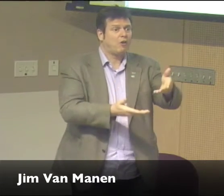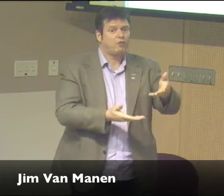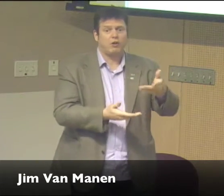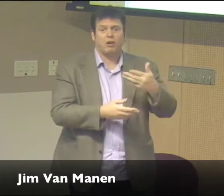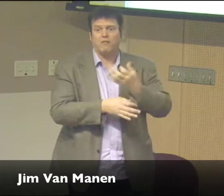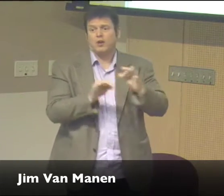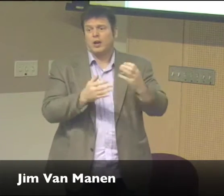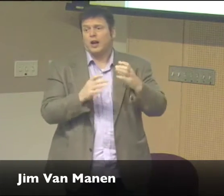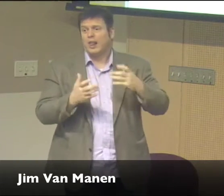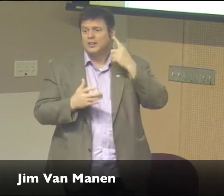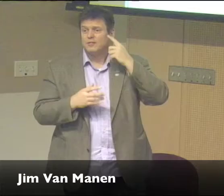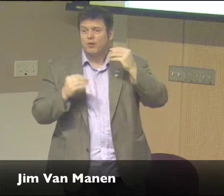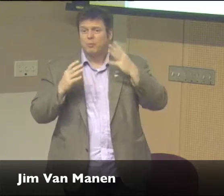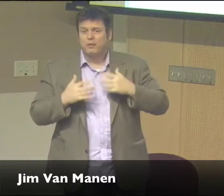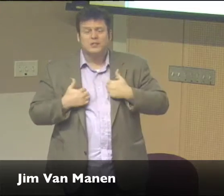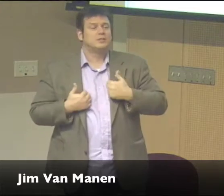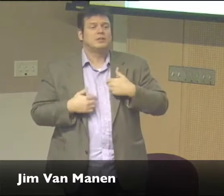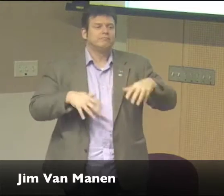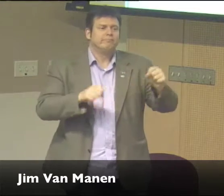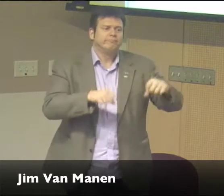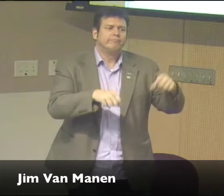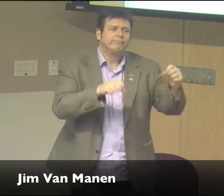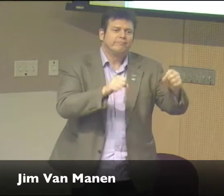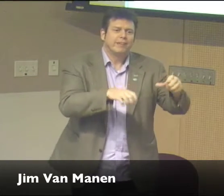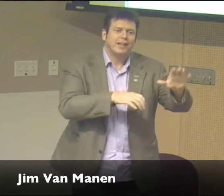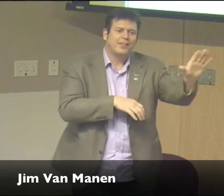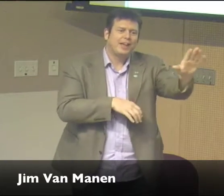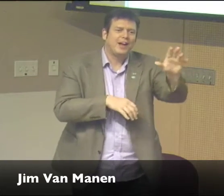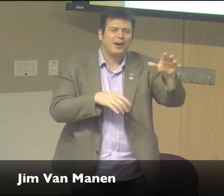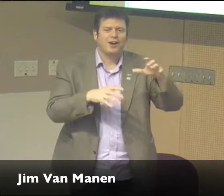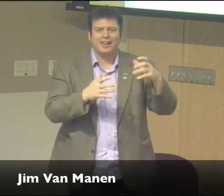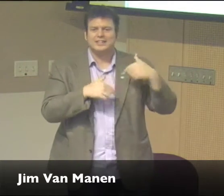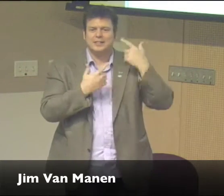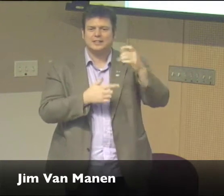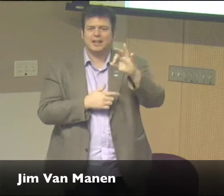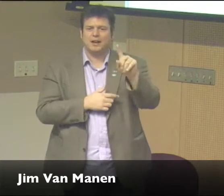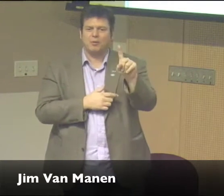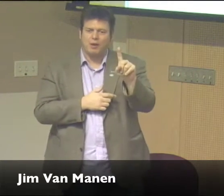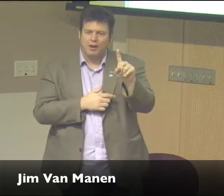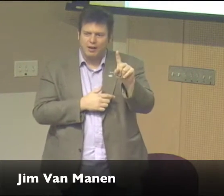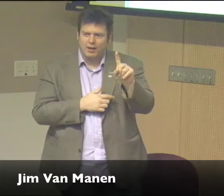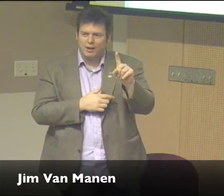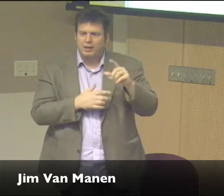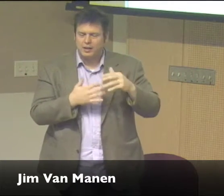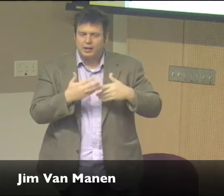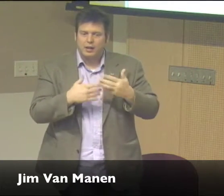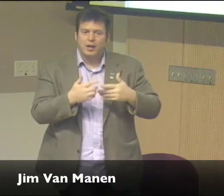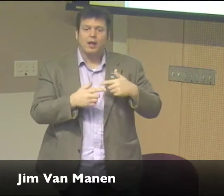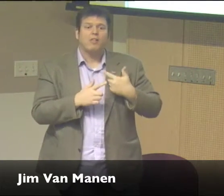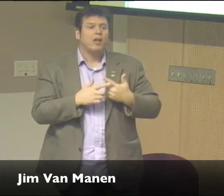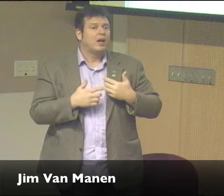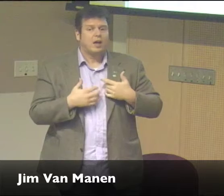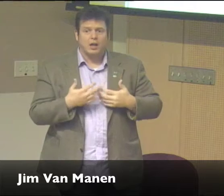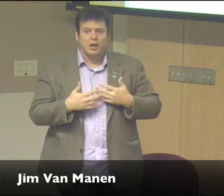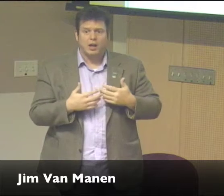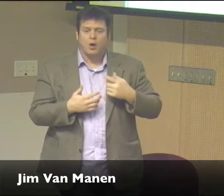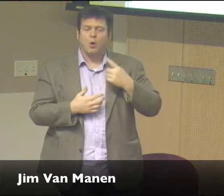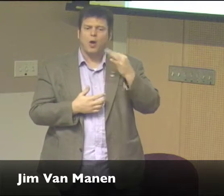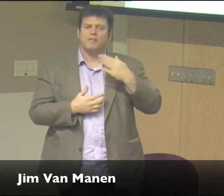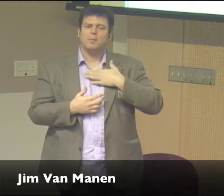if a college offers free courses in different kinds of media, I'll do that since 91. And